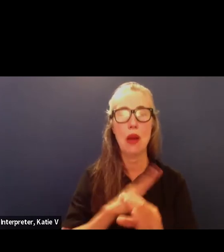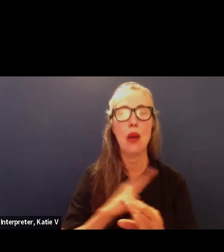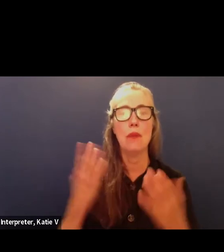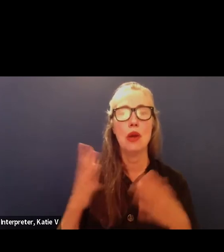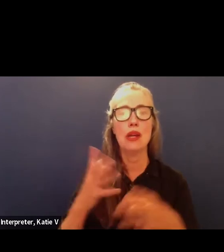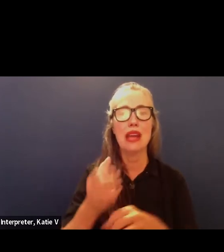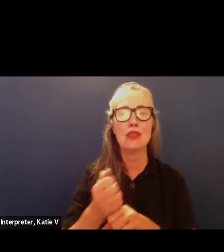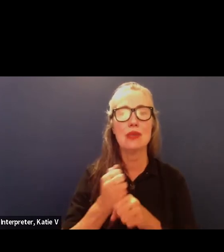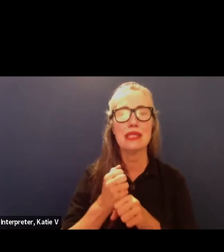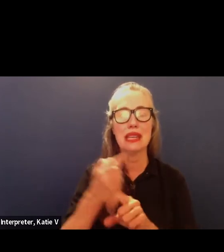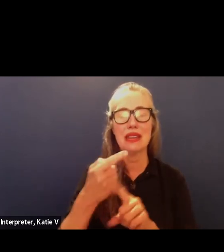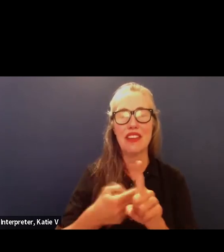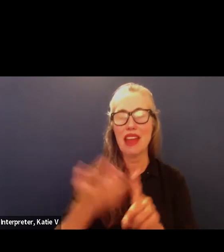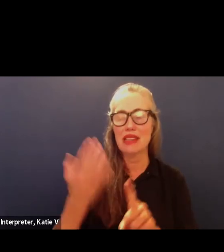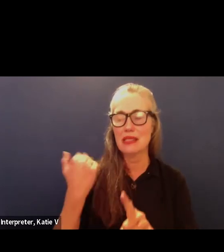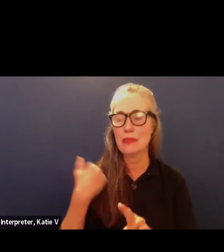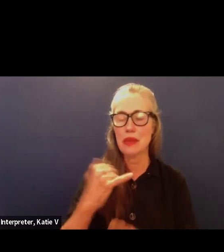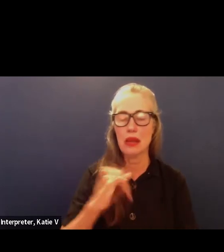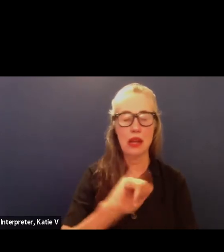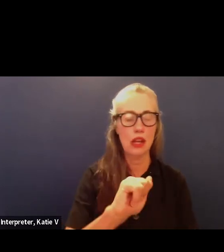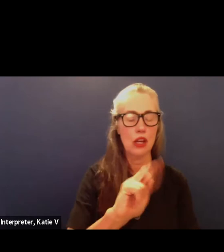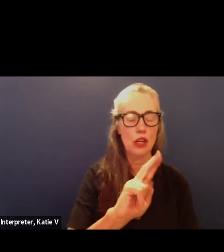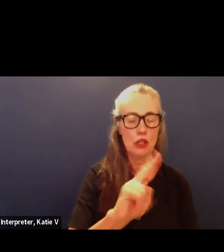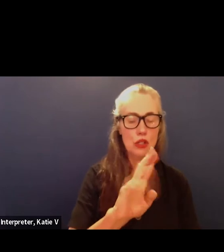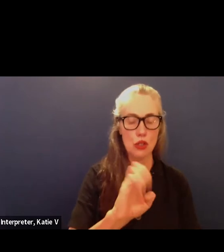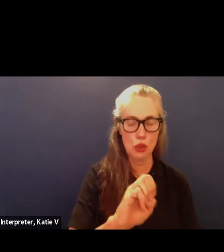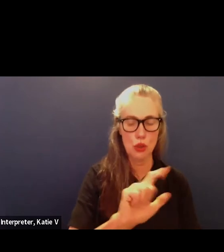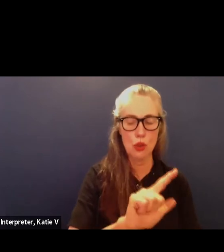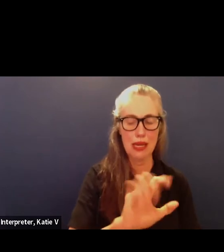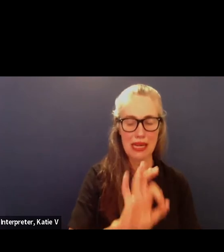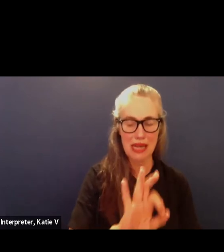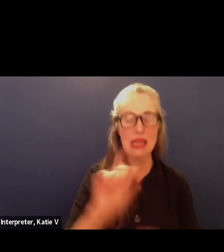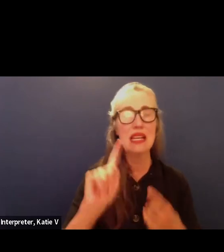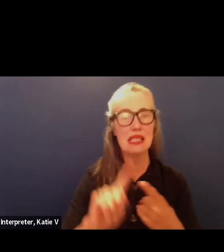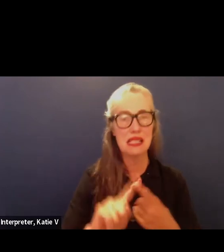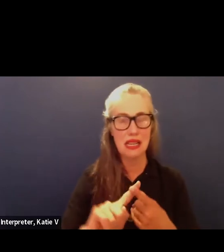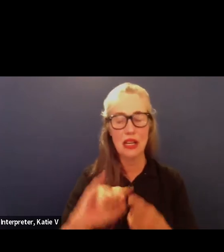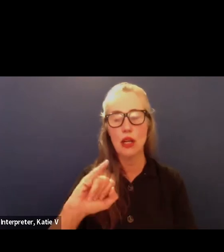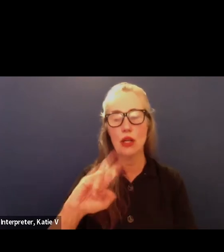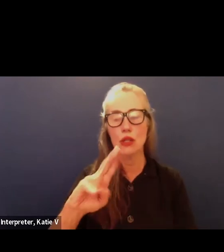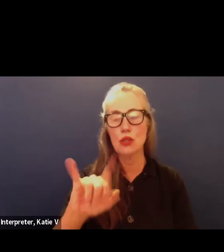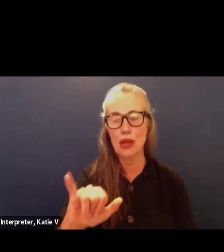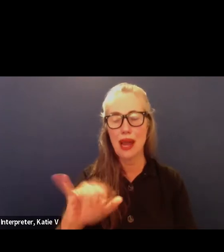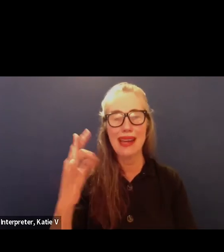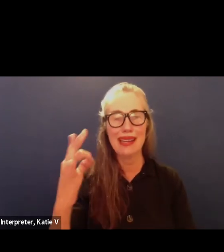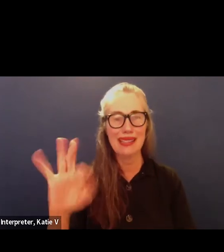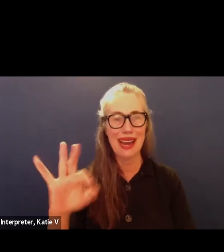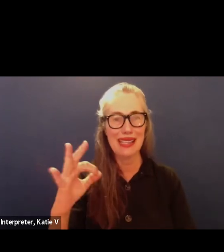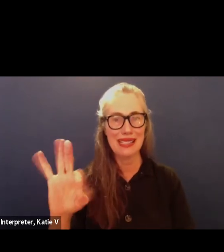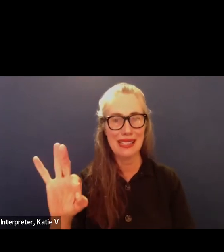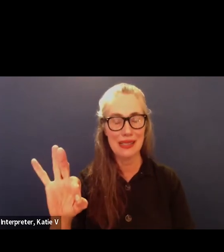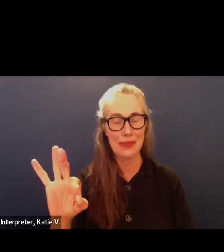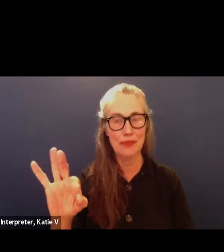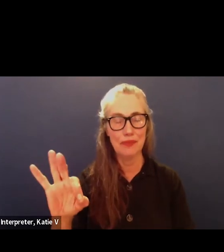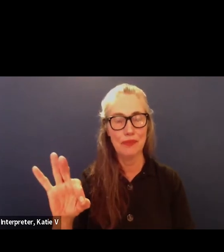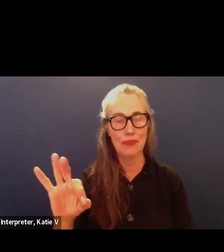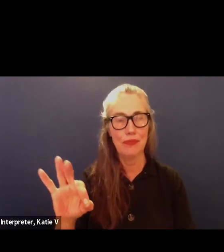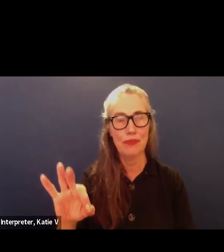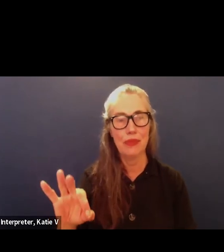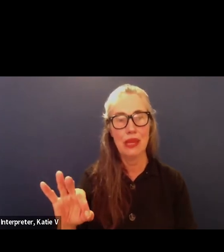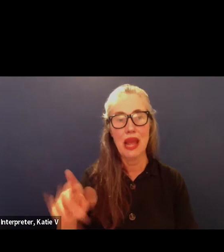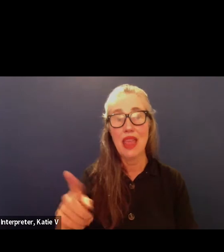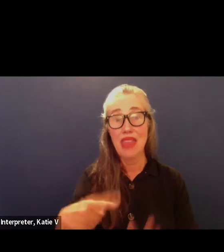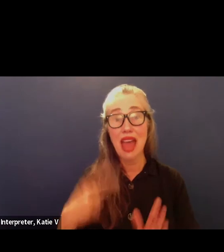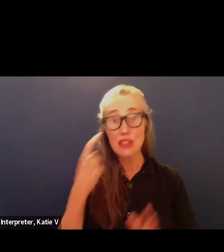in the last month that is from june 29th actually to july 19th and that's as a way of showing that